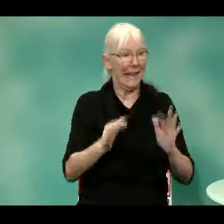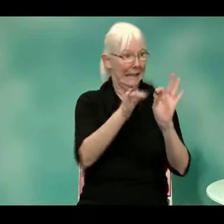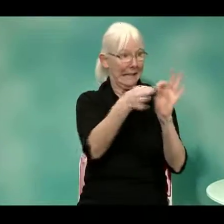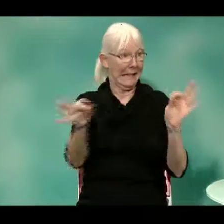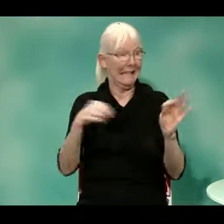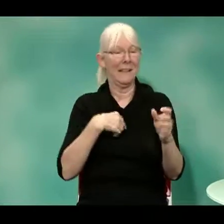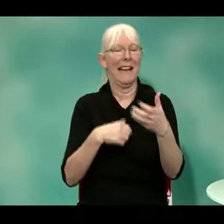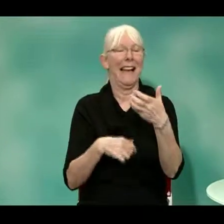way.